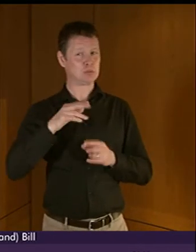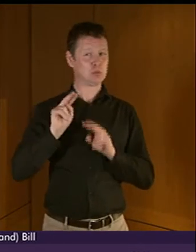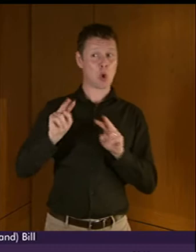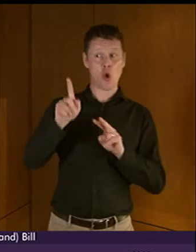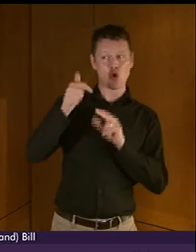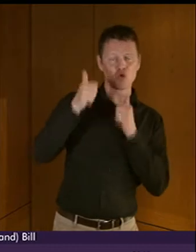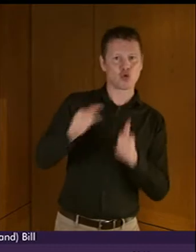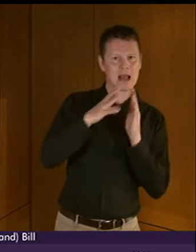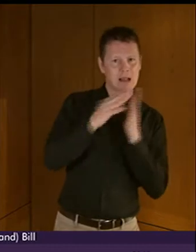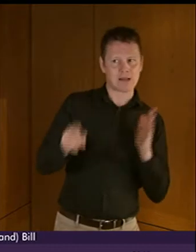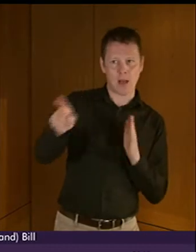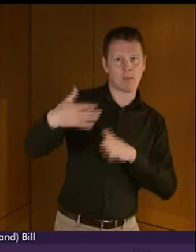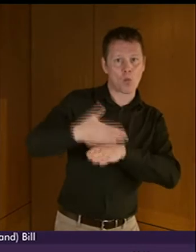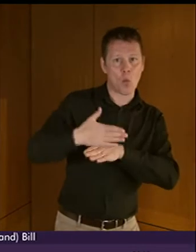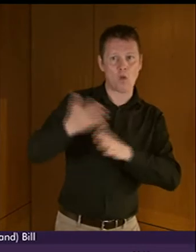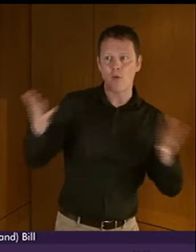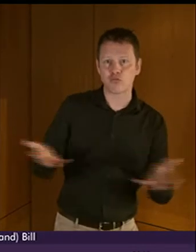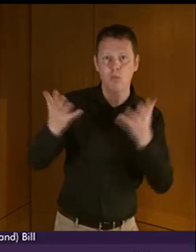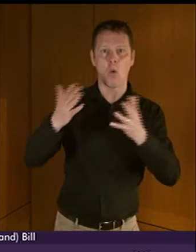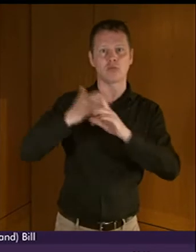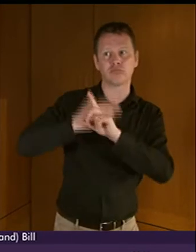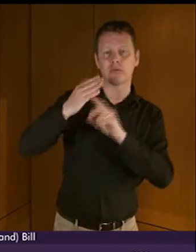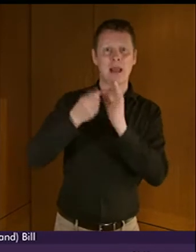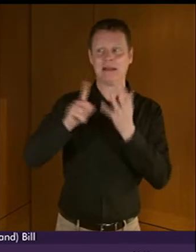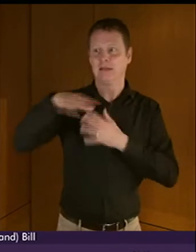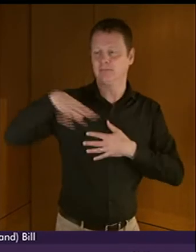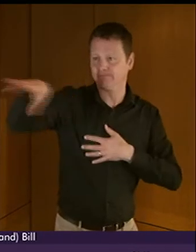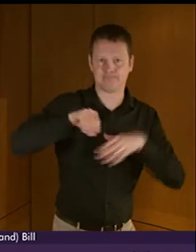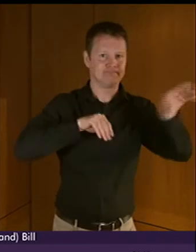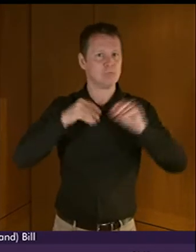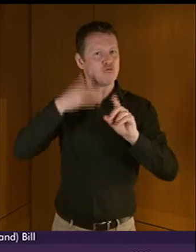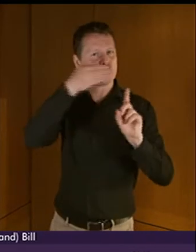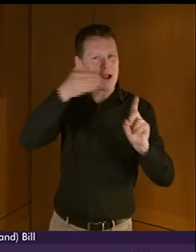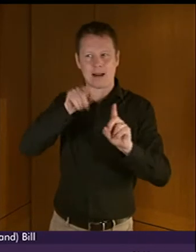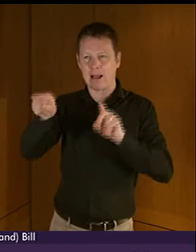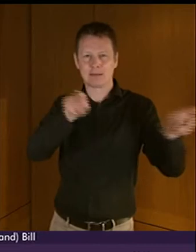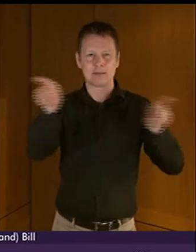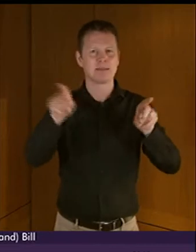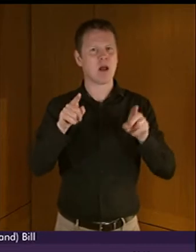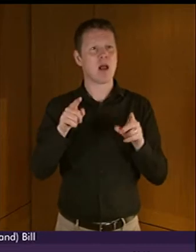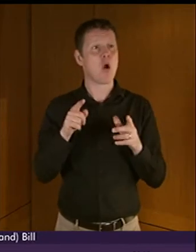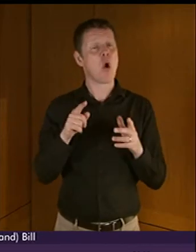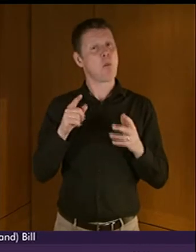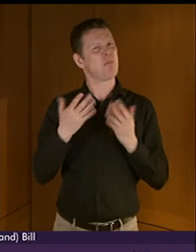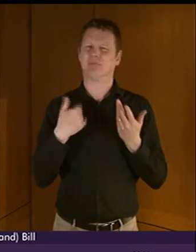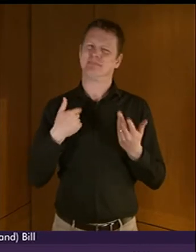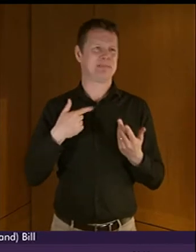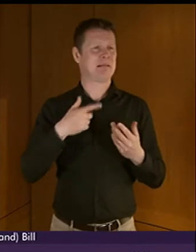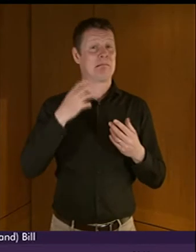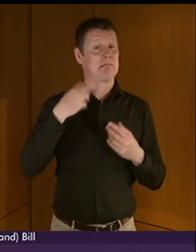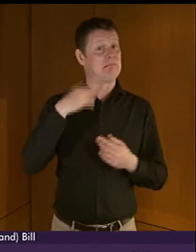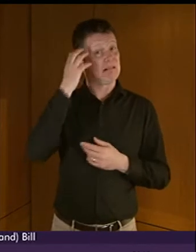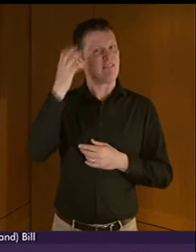BSL and help meet the needs of the deaf community. Together, we recognise that more can and must be done by Government